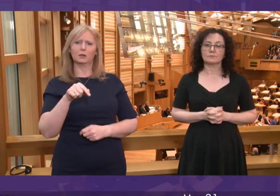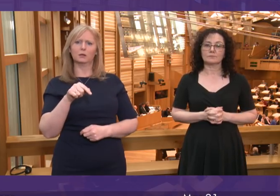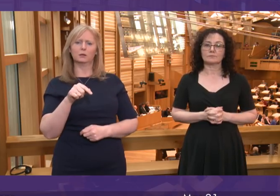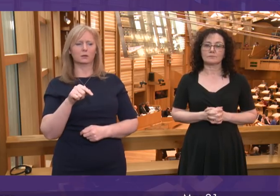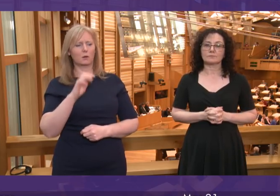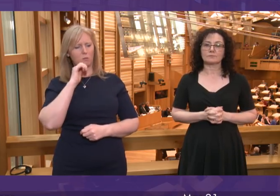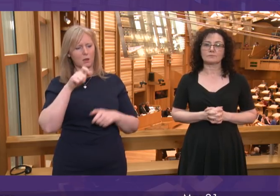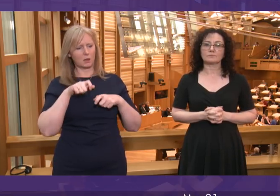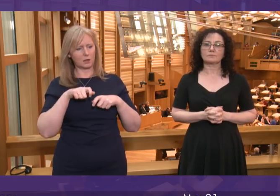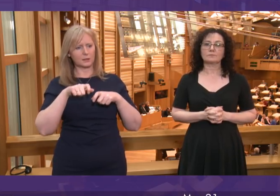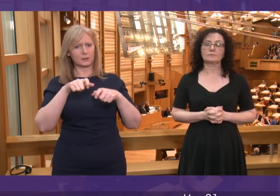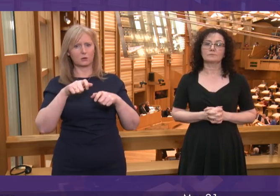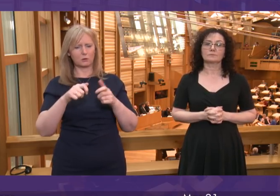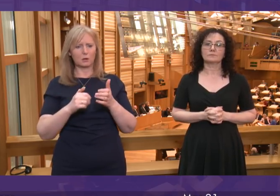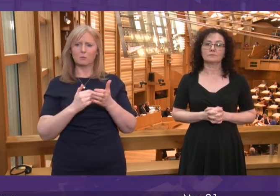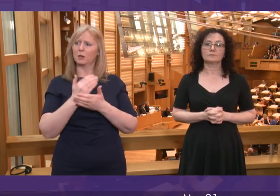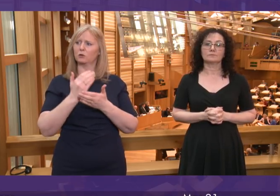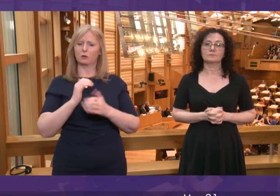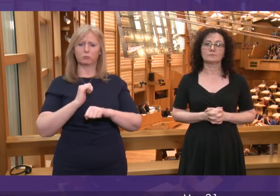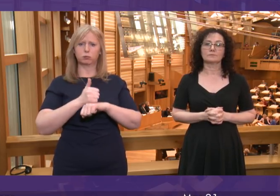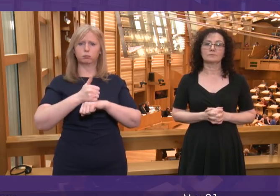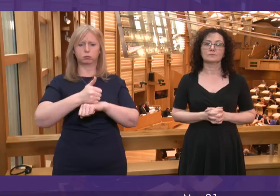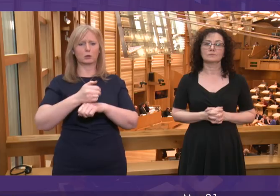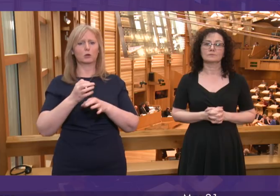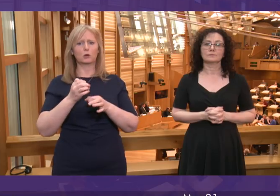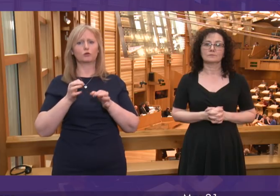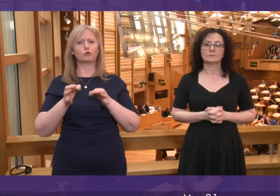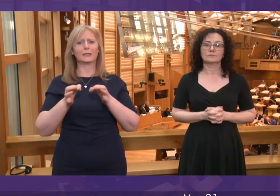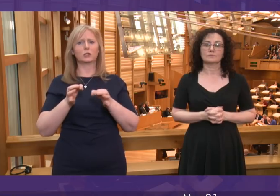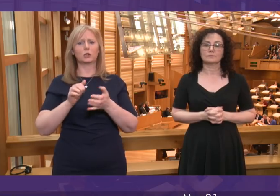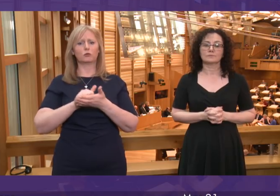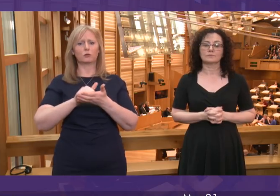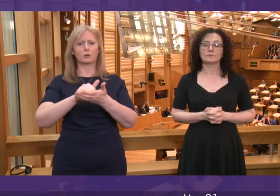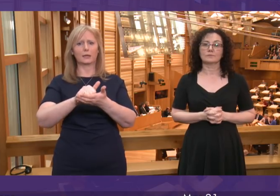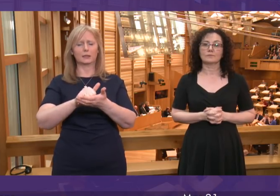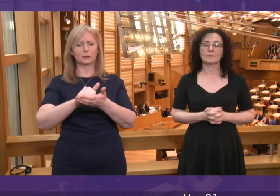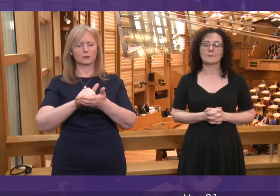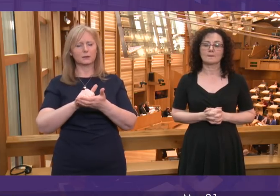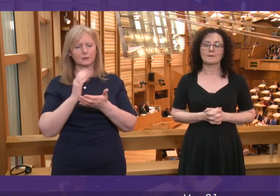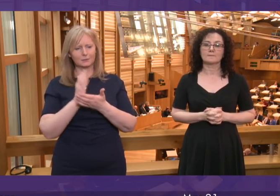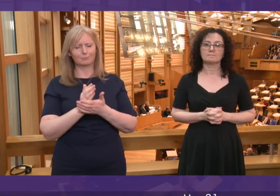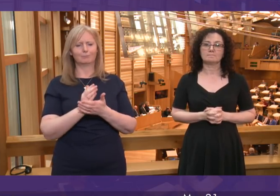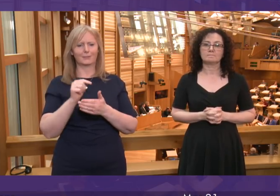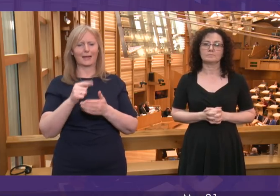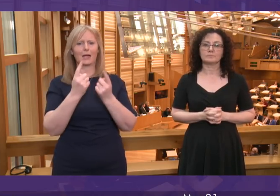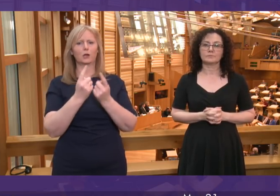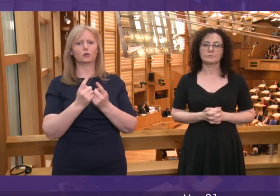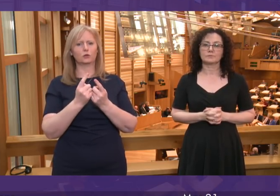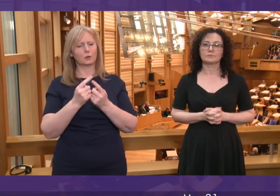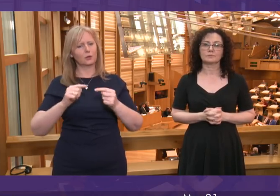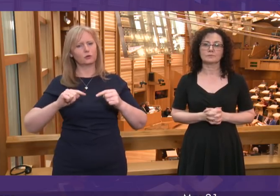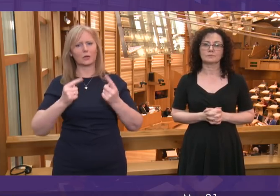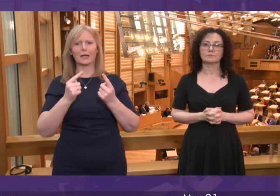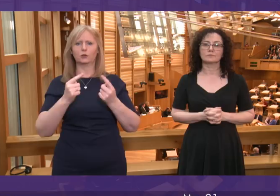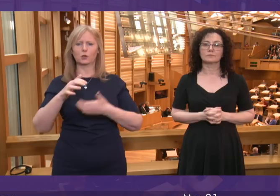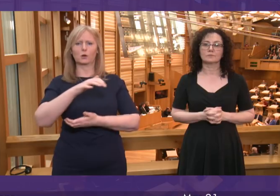sure that we have the right strategies in place to deal with what I think we all accept is a challenging and complex issue. That